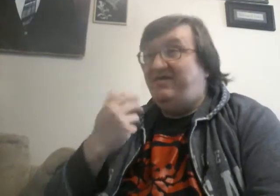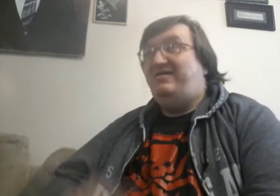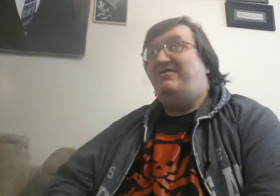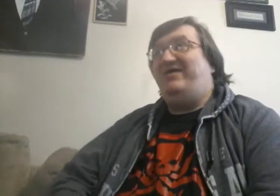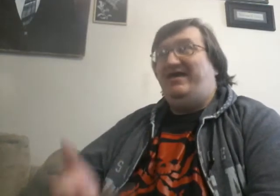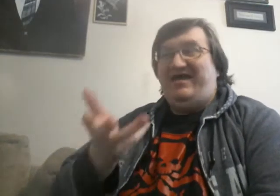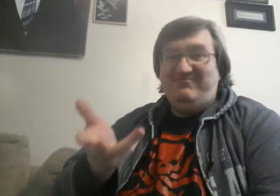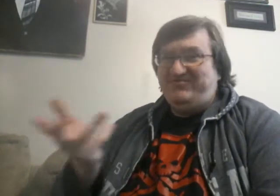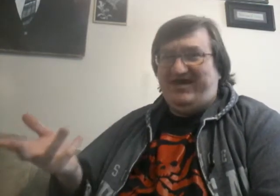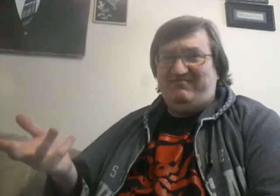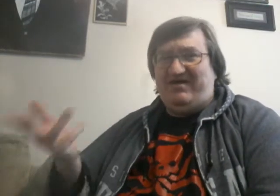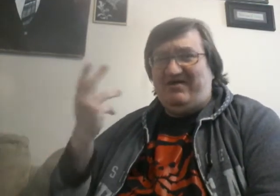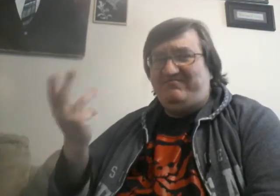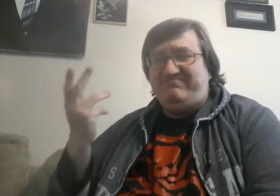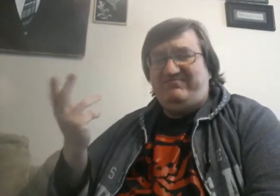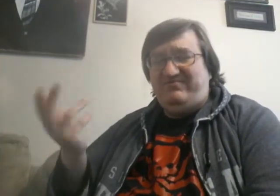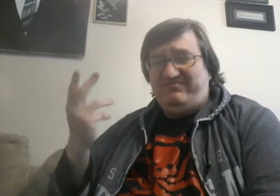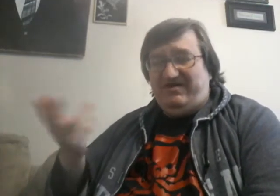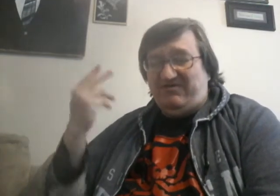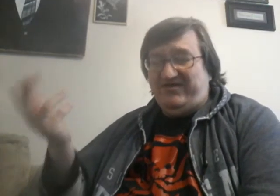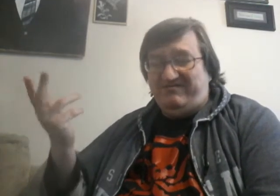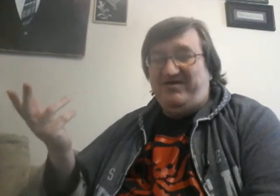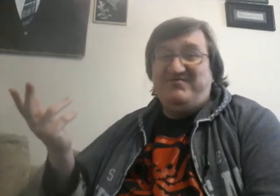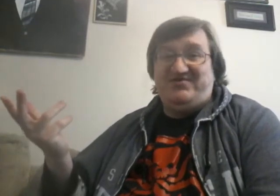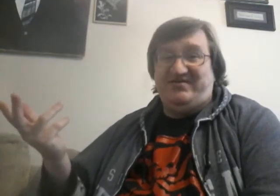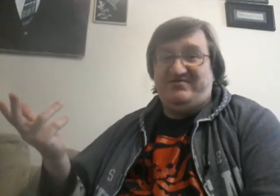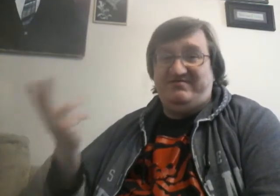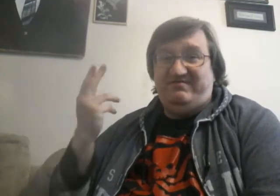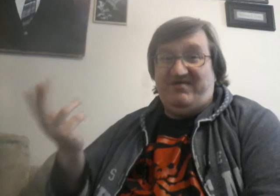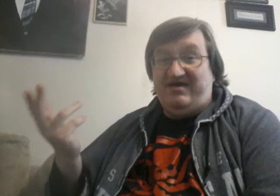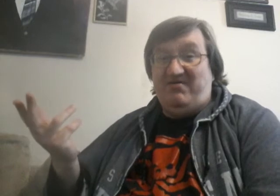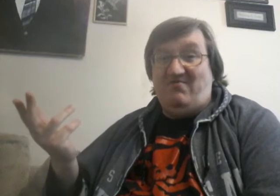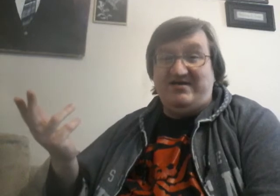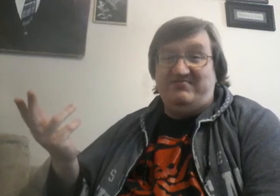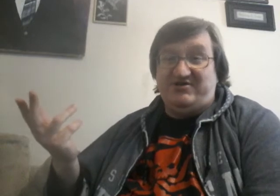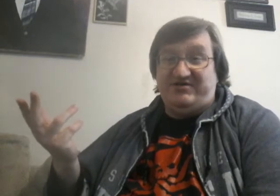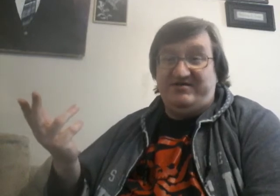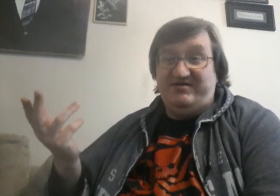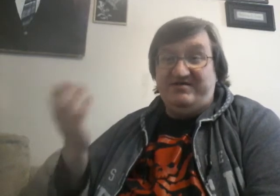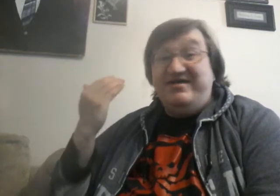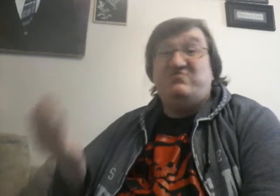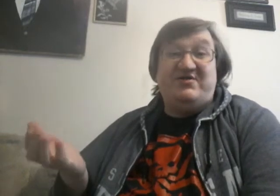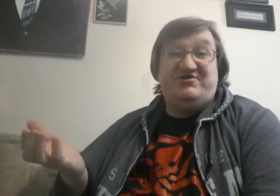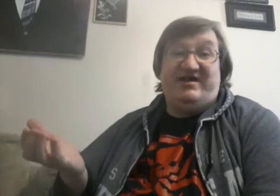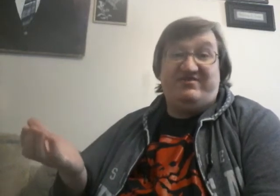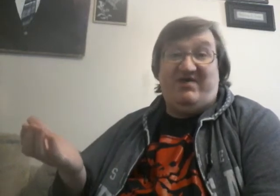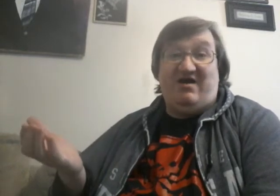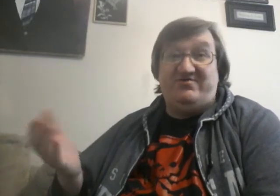Okay, everyone's talking about it. I mean, one of the big mysteries about WandaVision is where she got the power